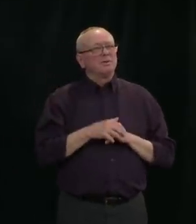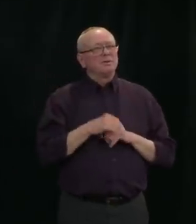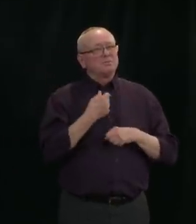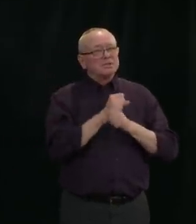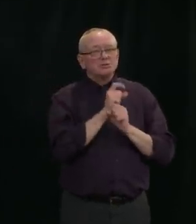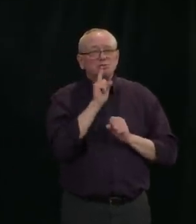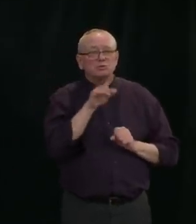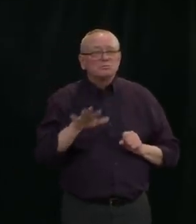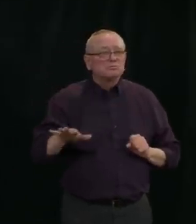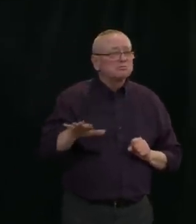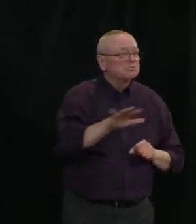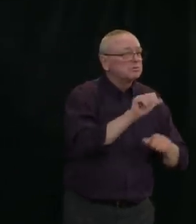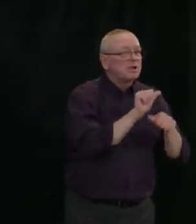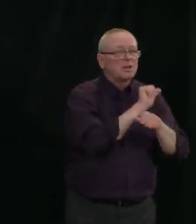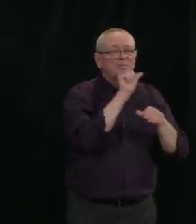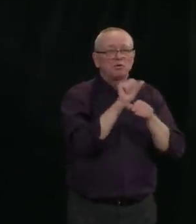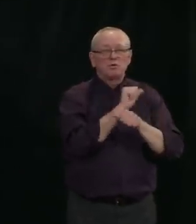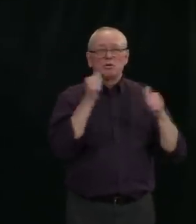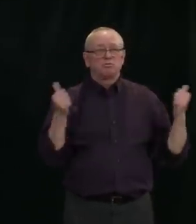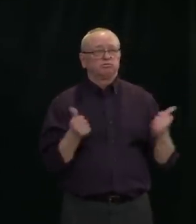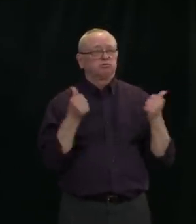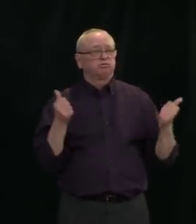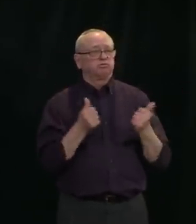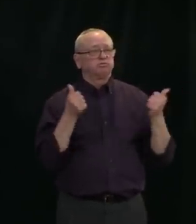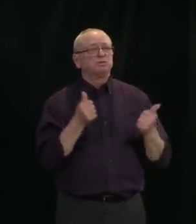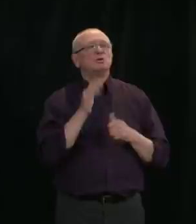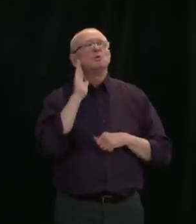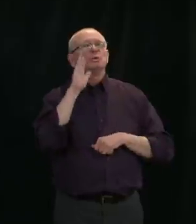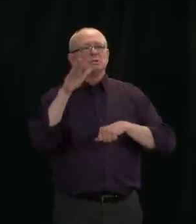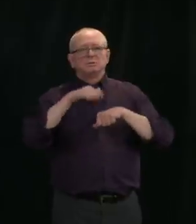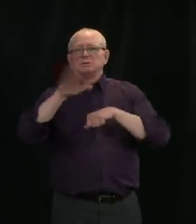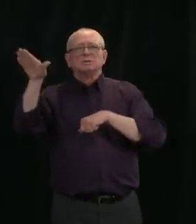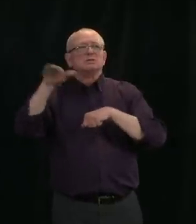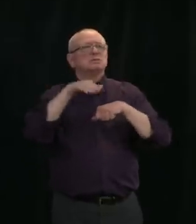that we have surplus equipment and redundant supplies.